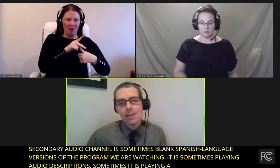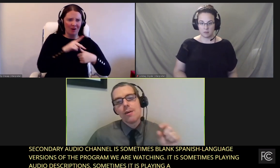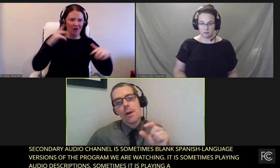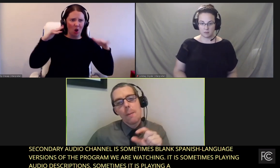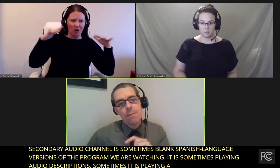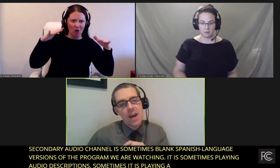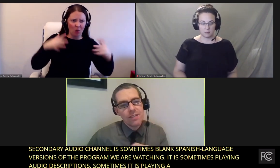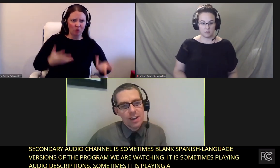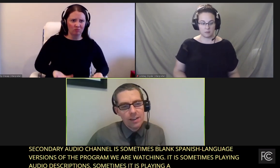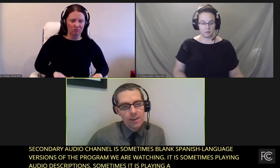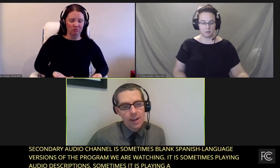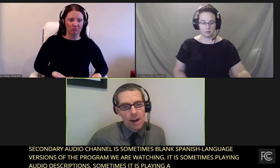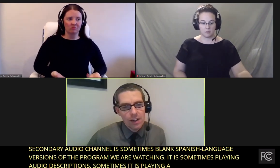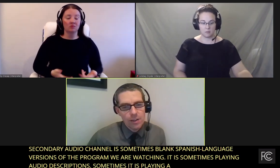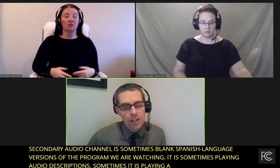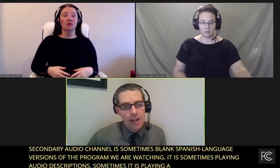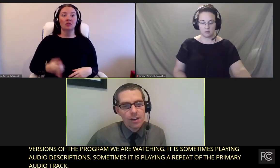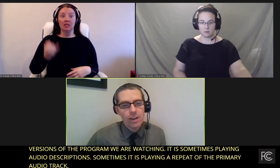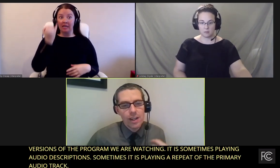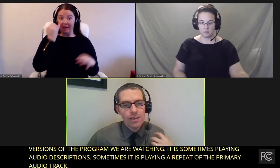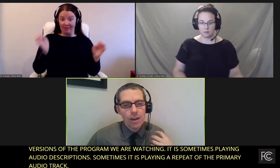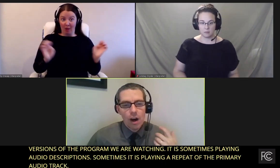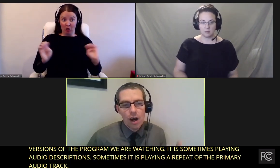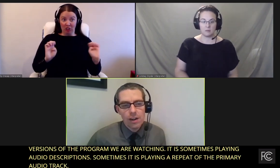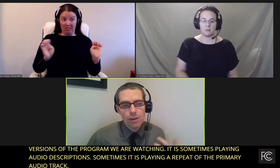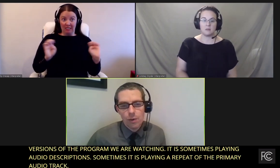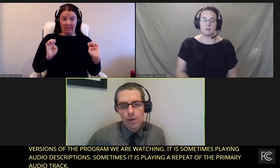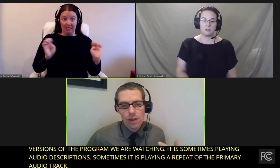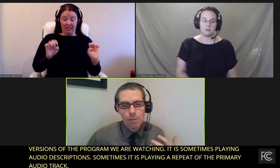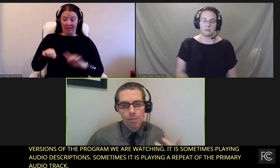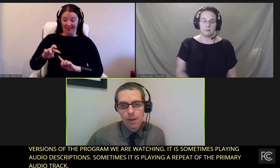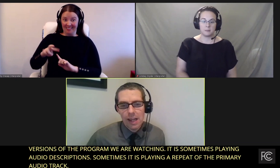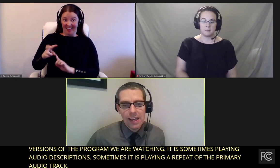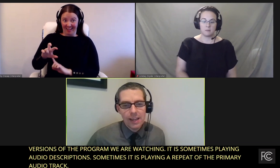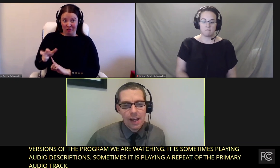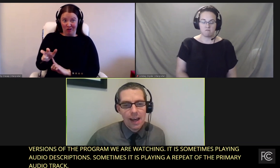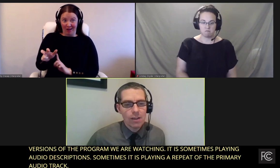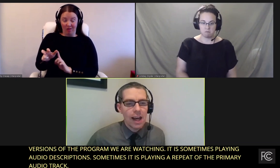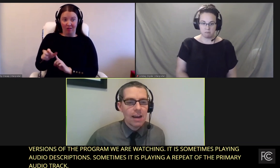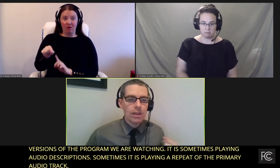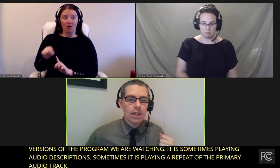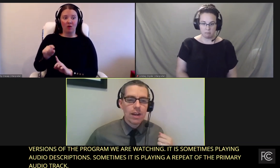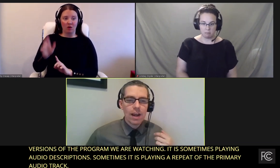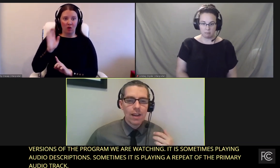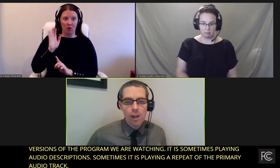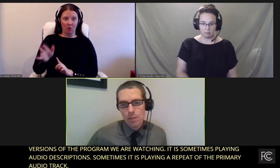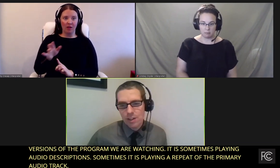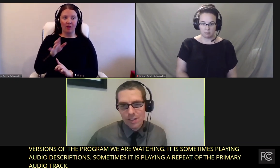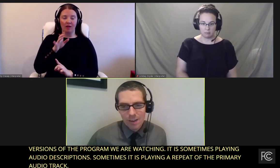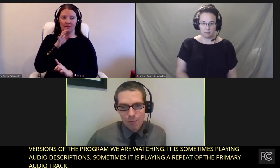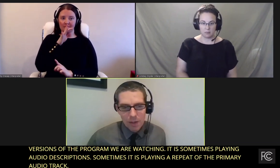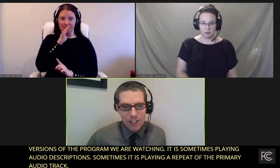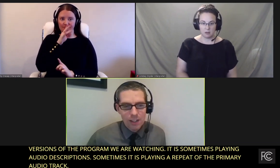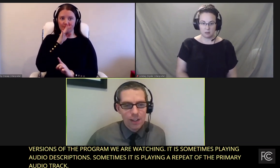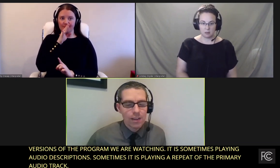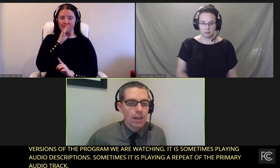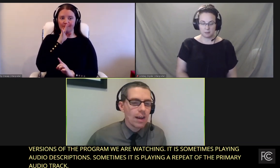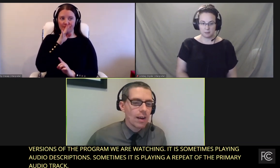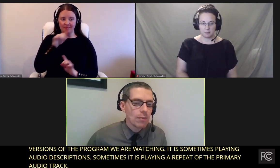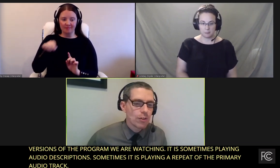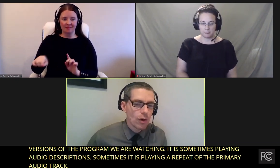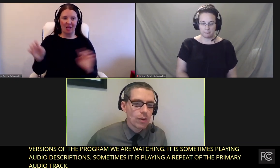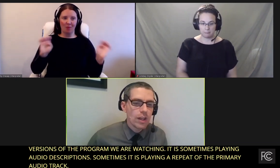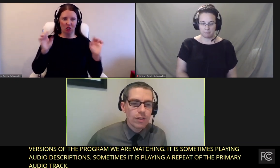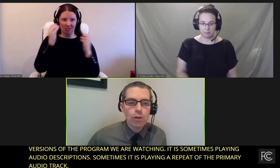emergency, that secondary audio channel is auditorily playing out loud the emergency information.